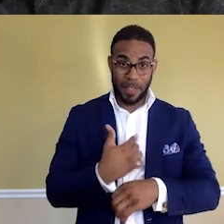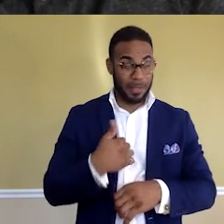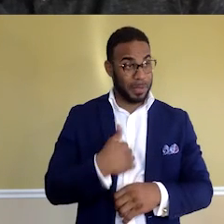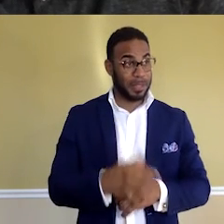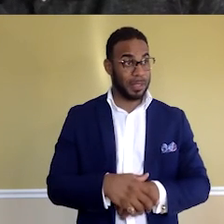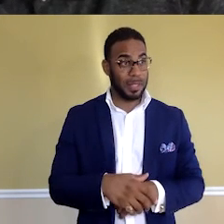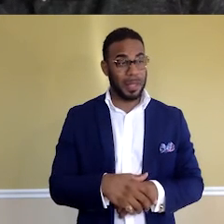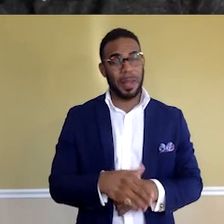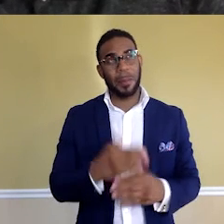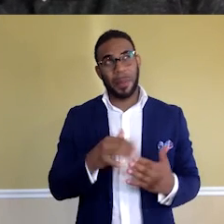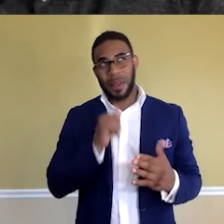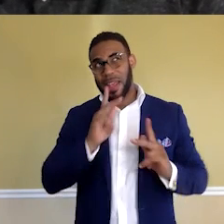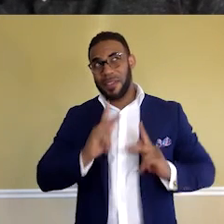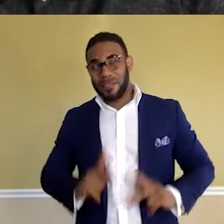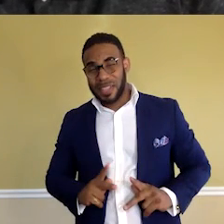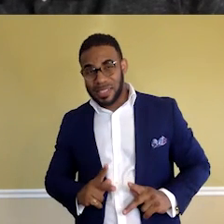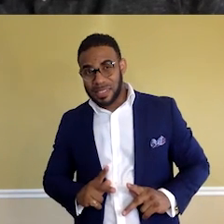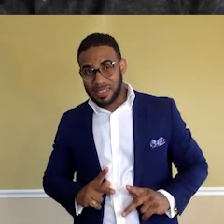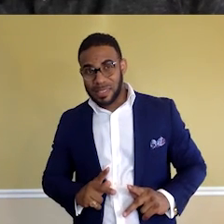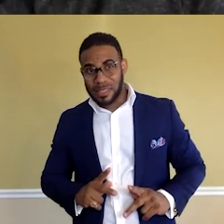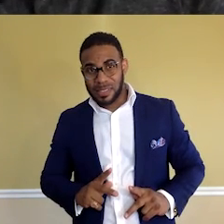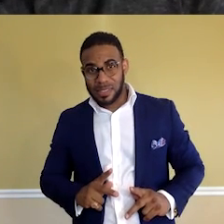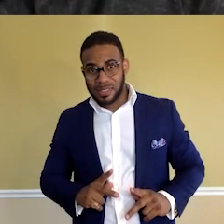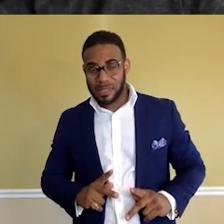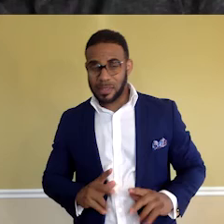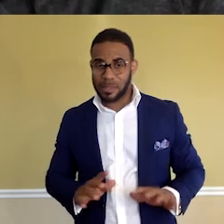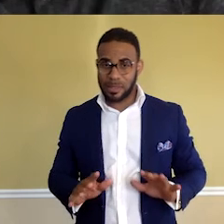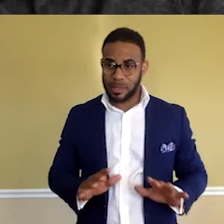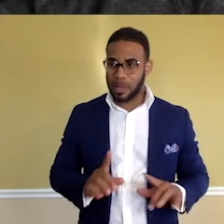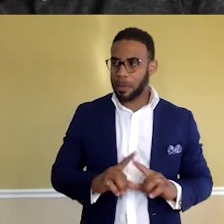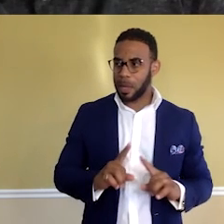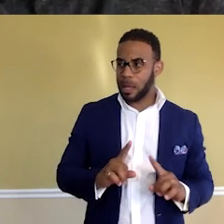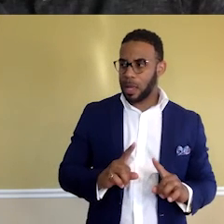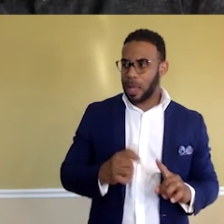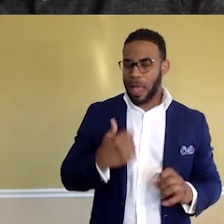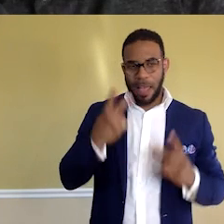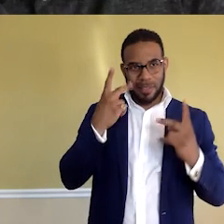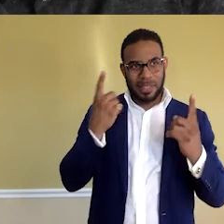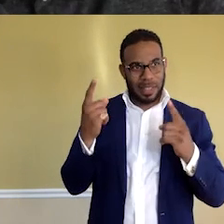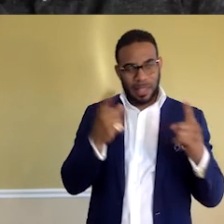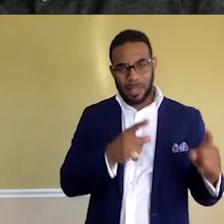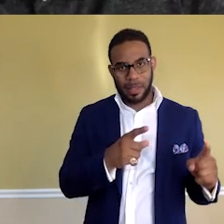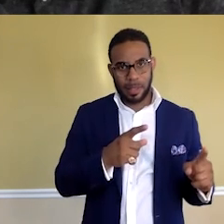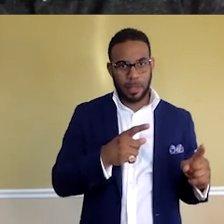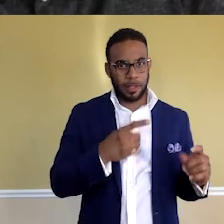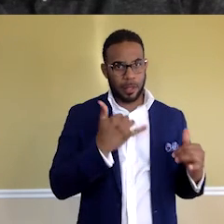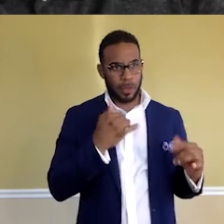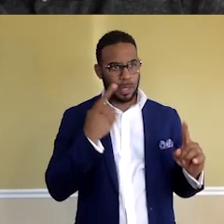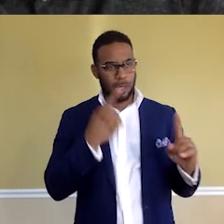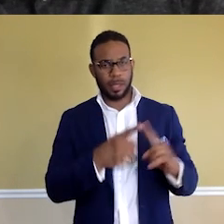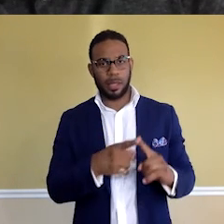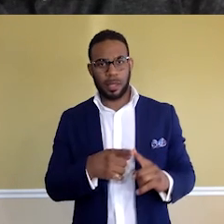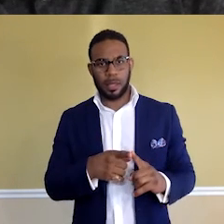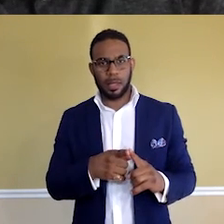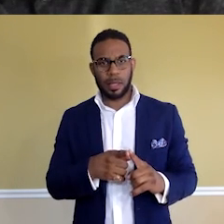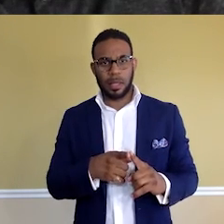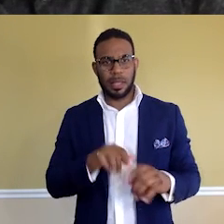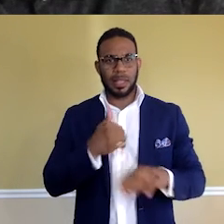Maybe not physically, not personally, but I've seen this community strive to actually achieve certain goals and